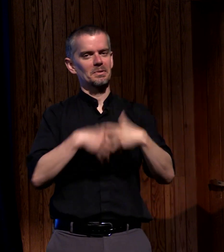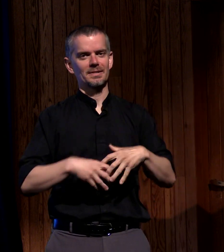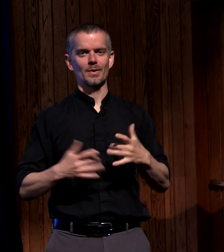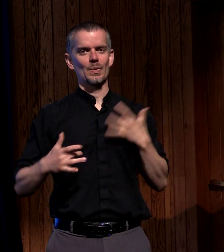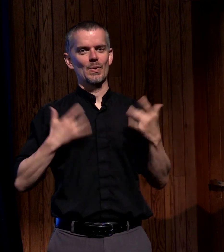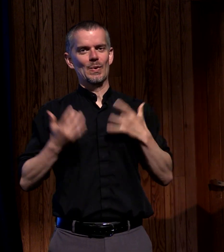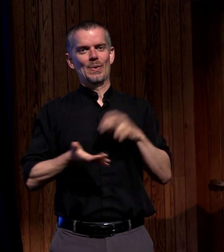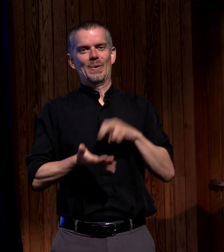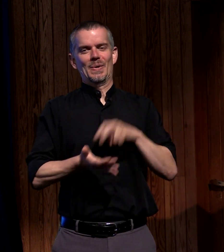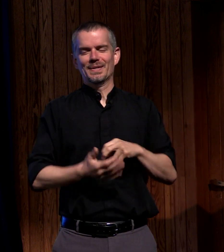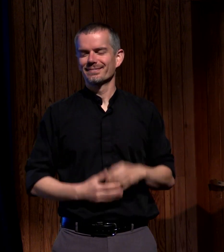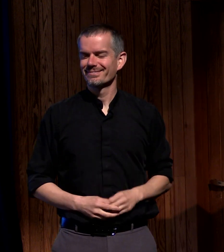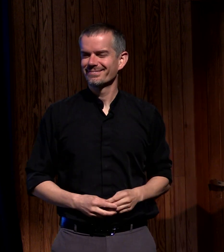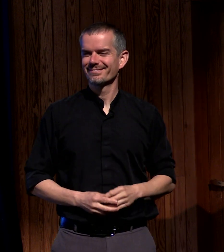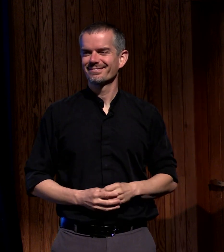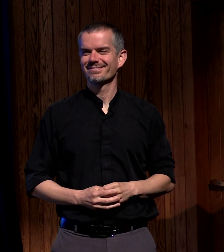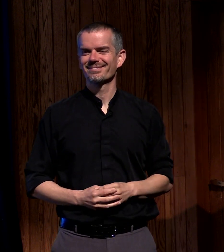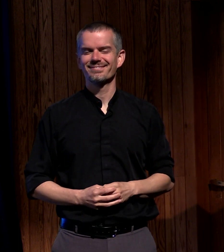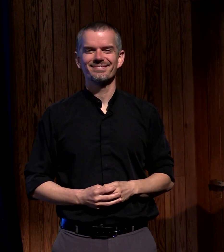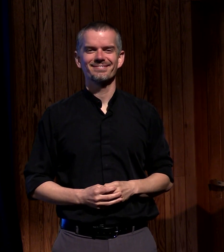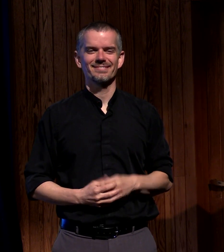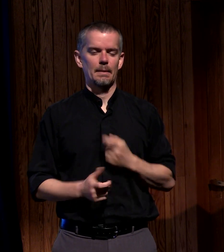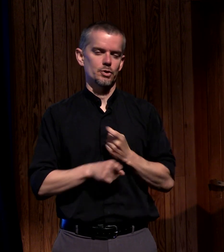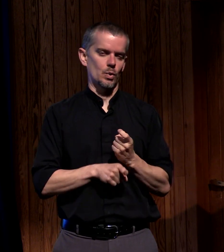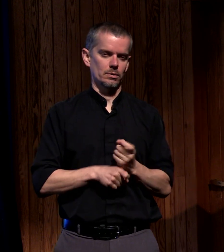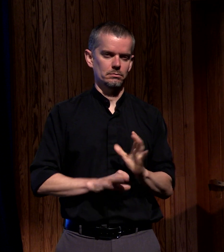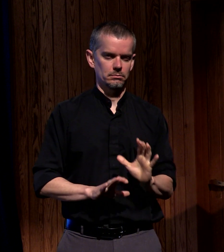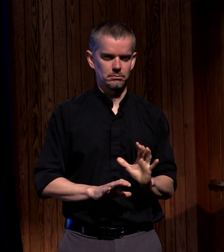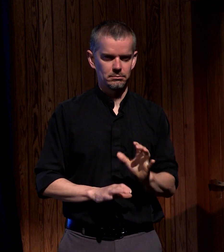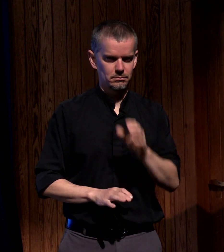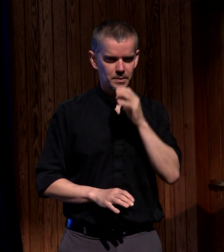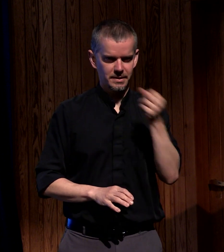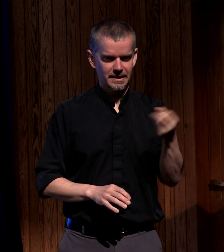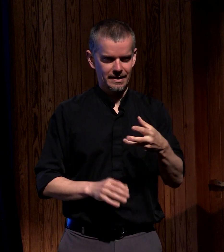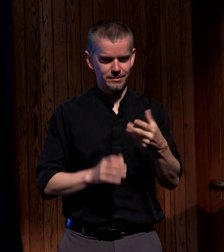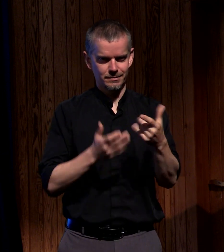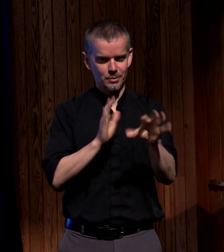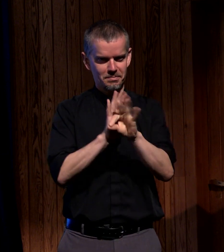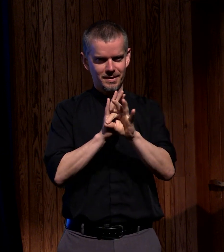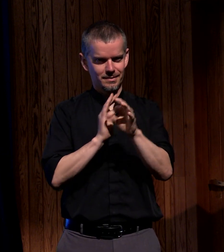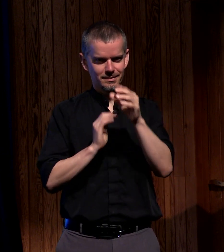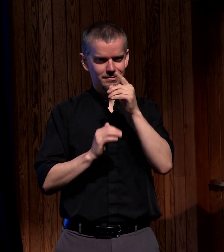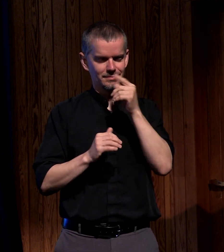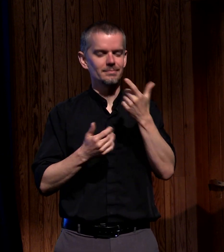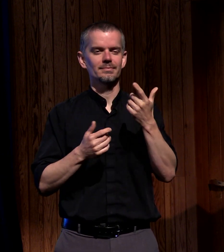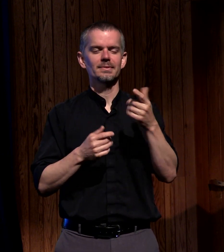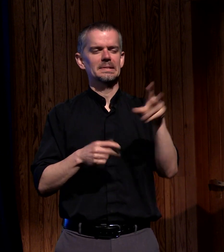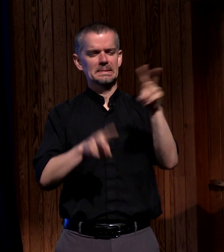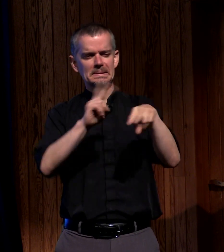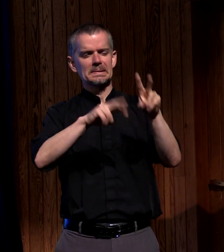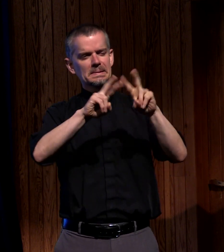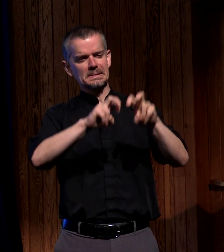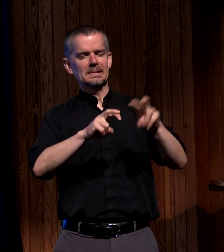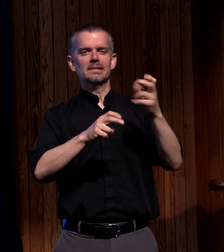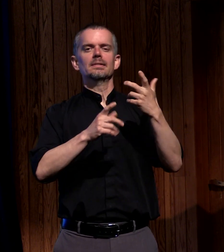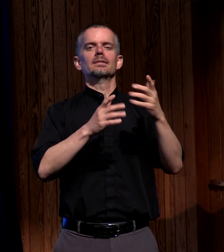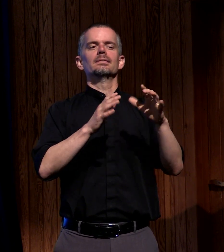that's a joke by the way we love Efren we chose him he's intelligent the Spirit confirmed it and